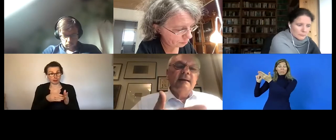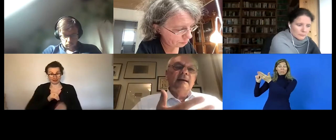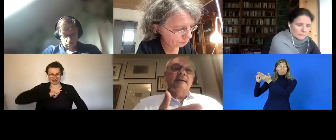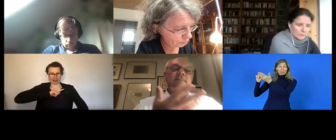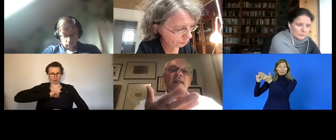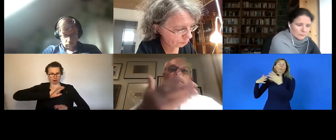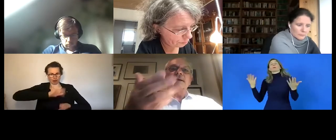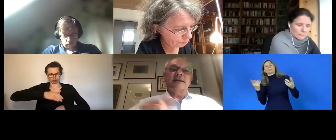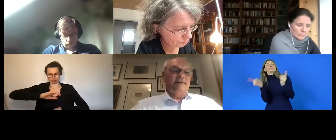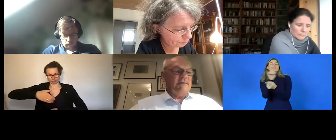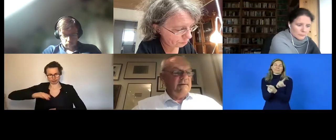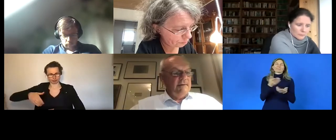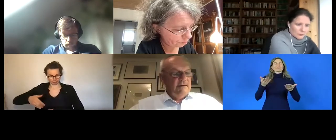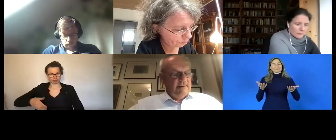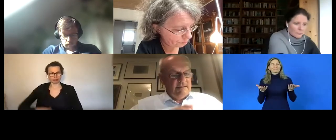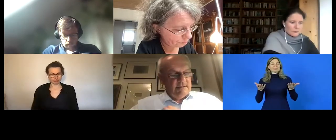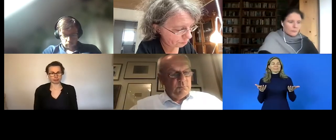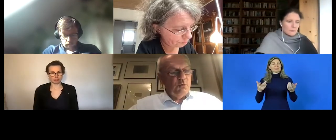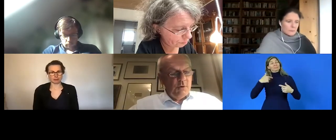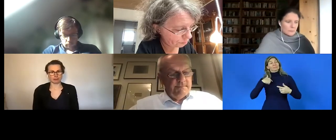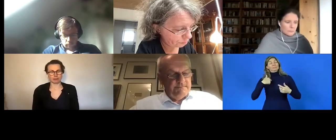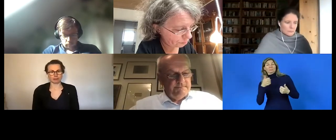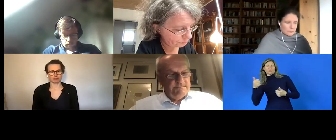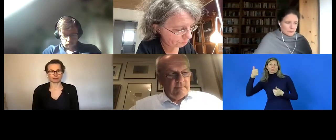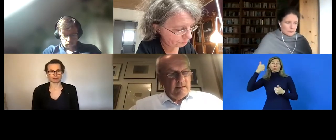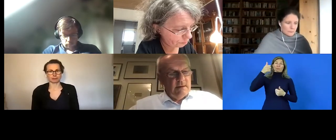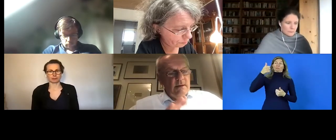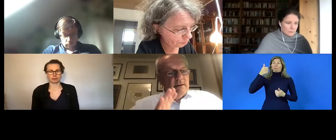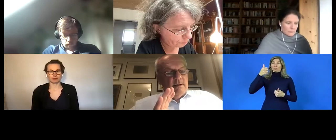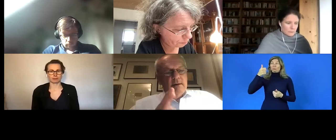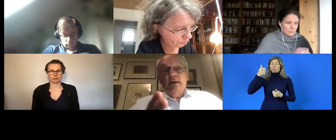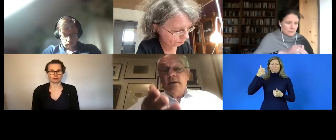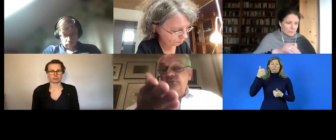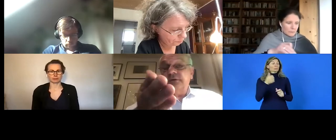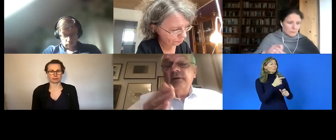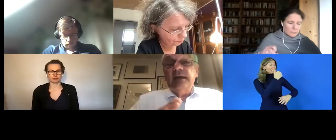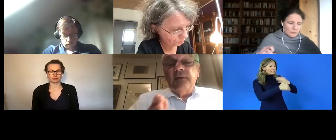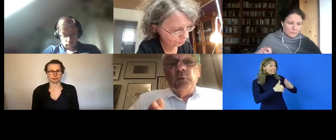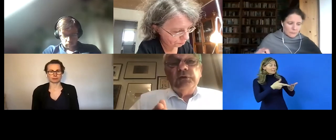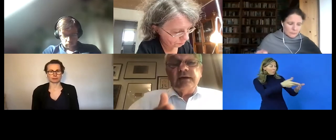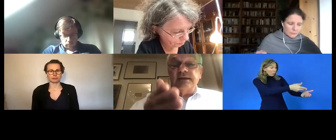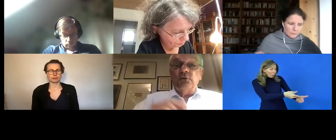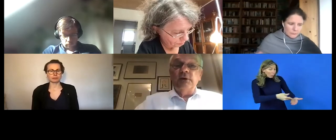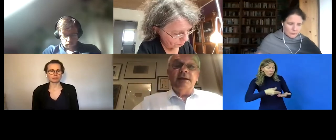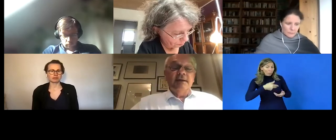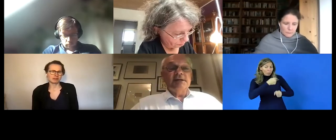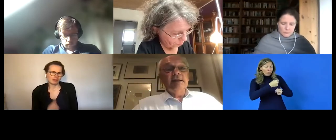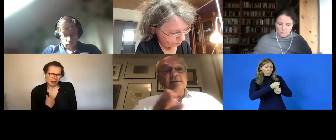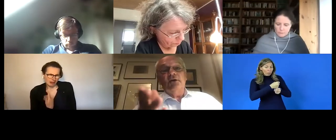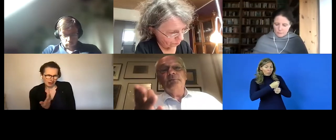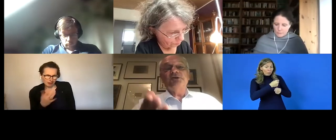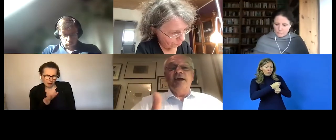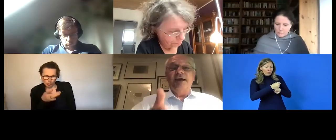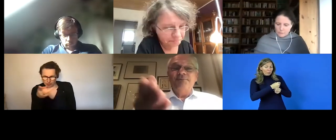cannot expect that people are employed with disabilities are employed in companies if you